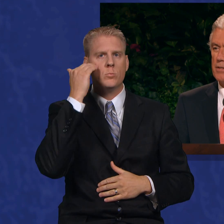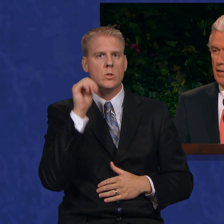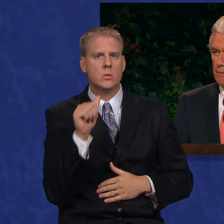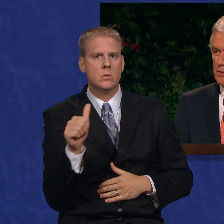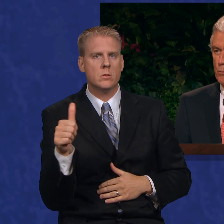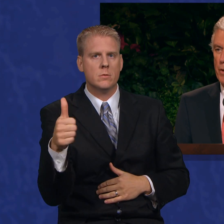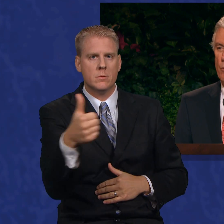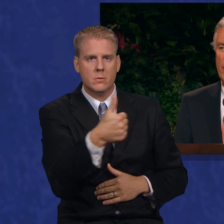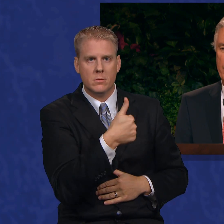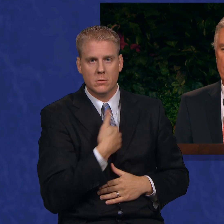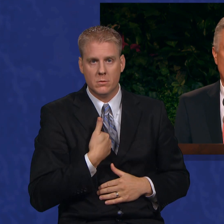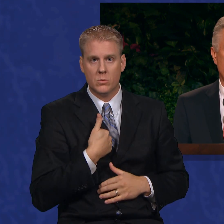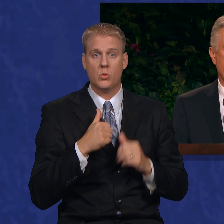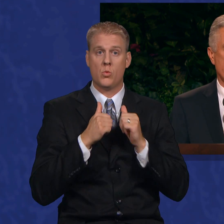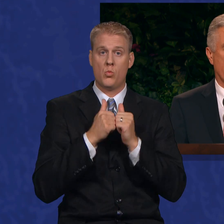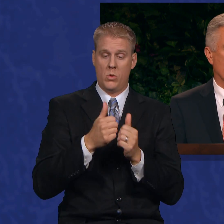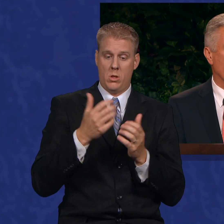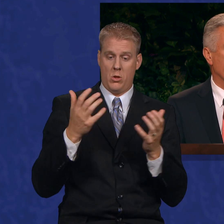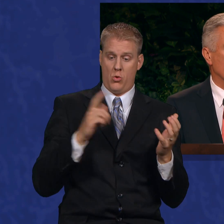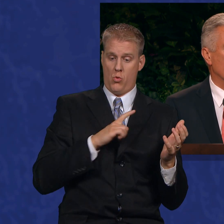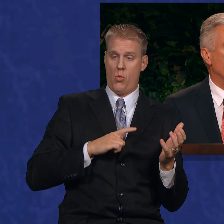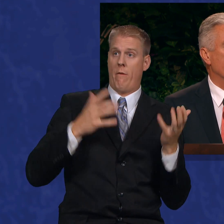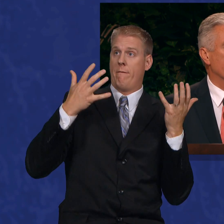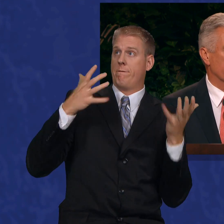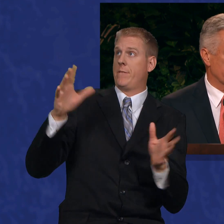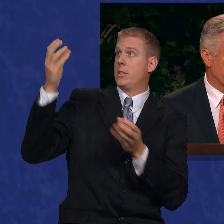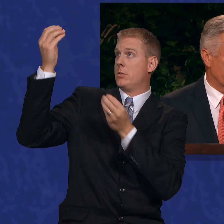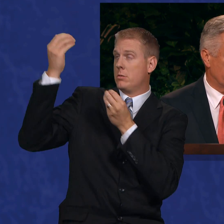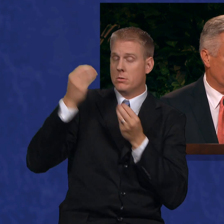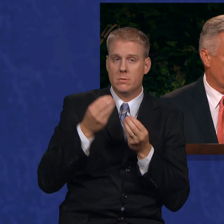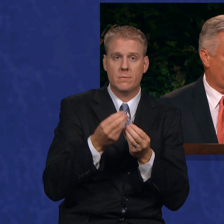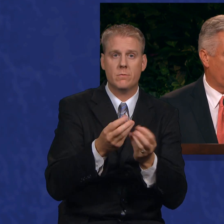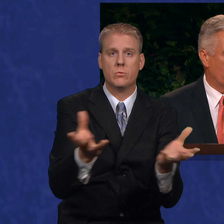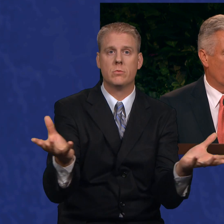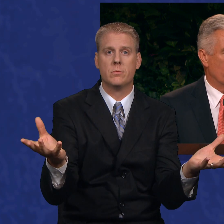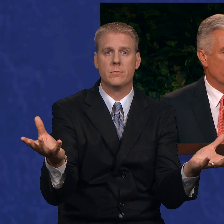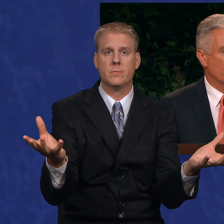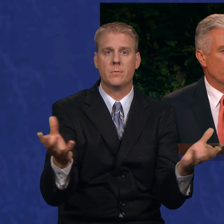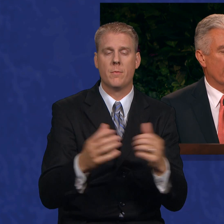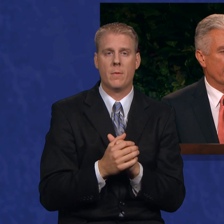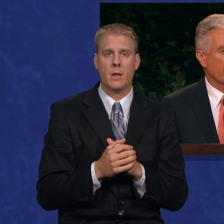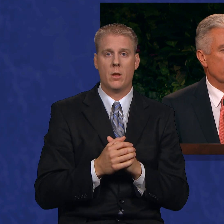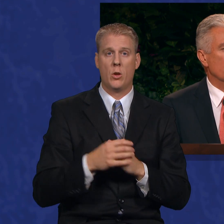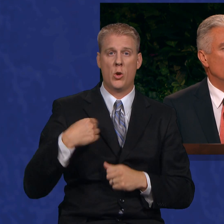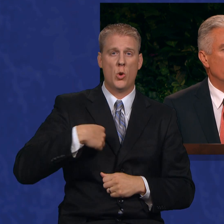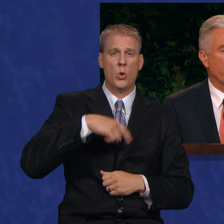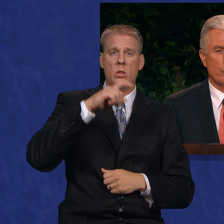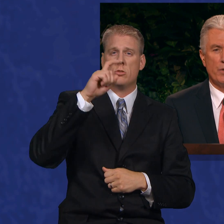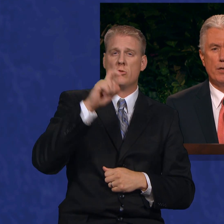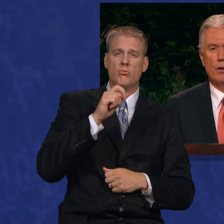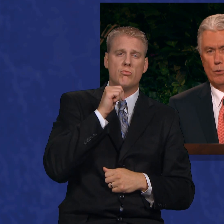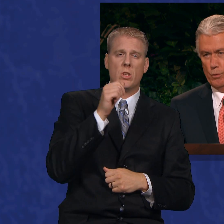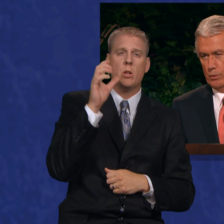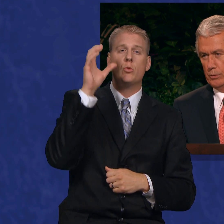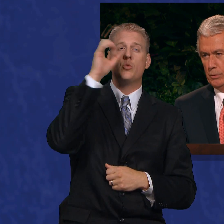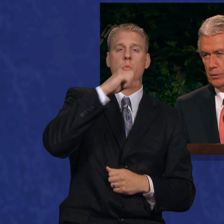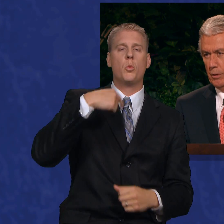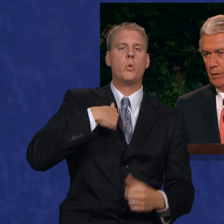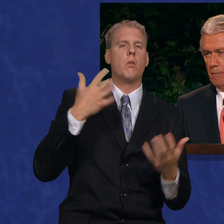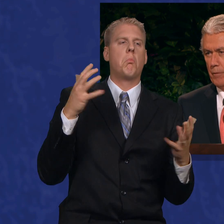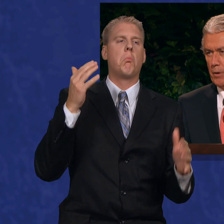ourselves with what the Lord has already revealed. We should not assume that we know.